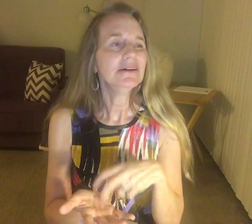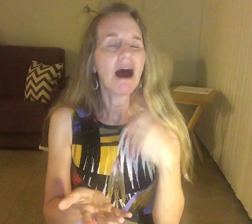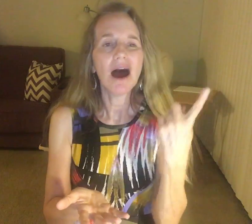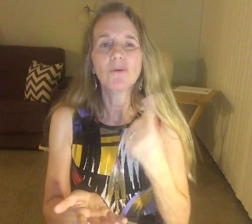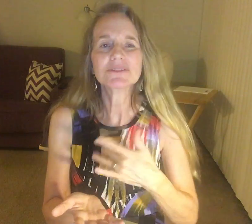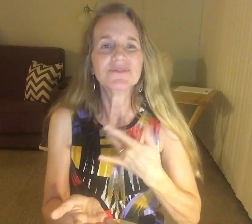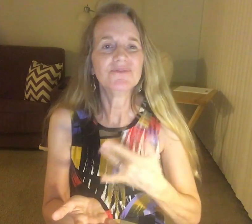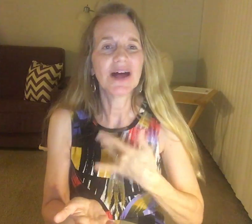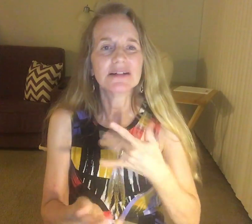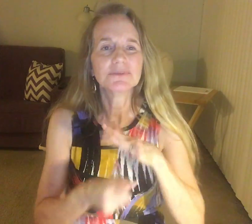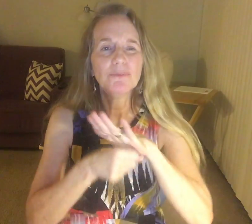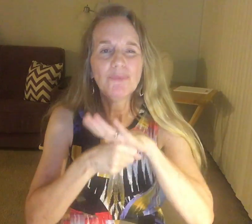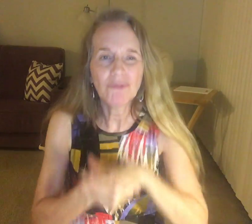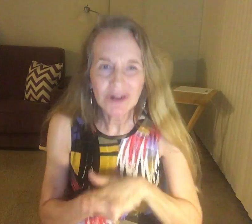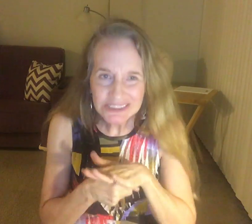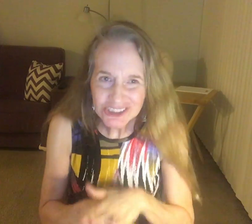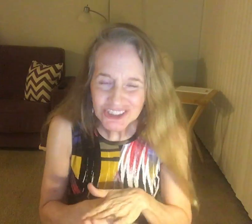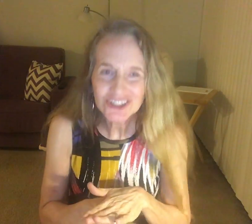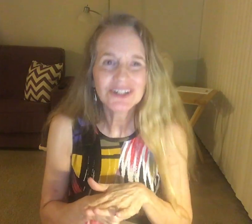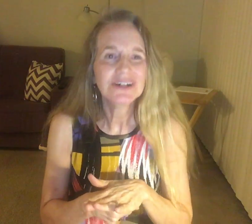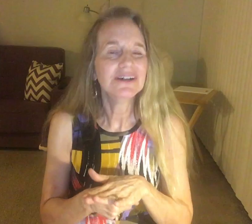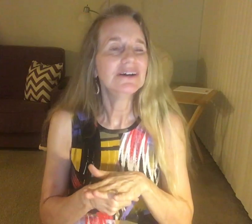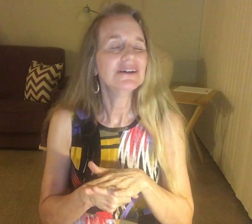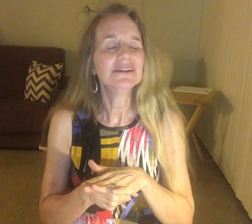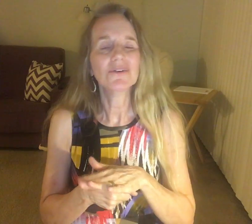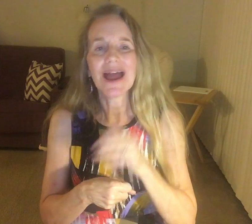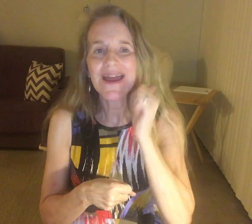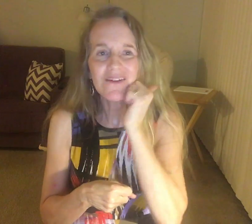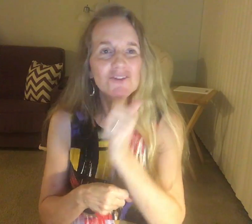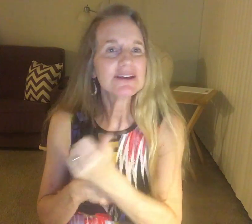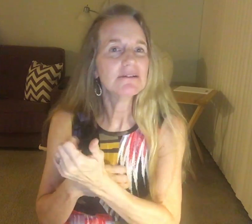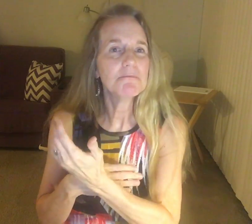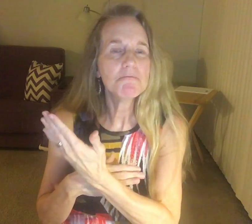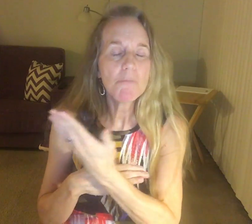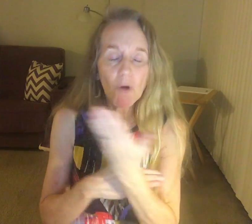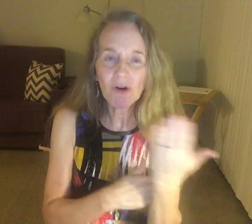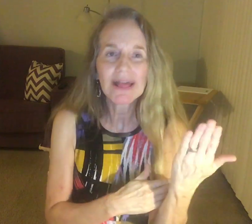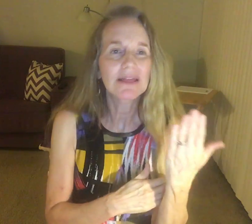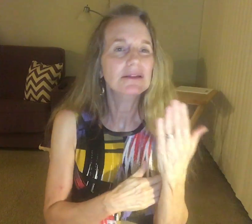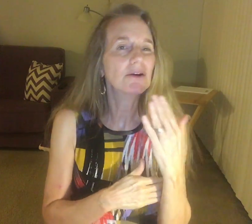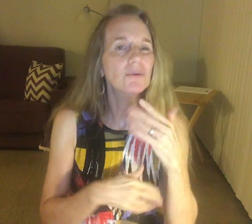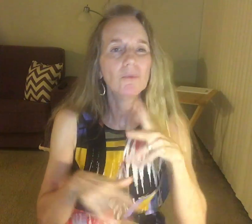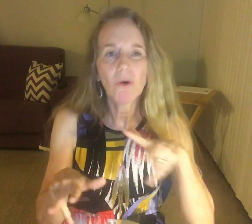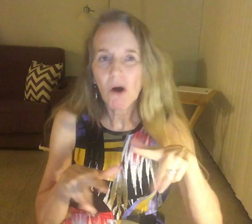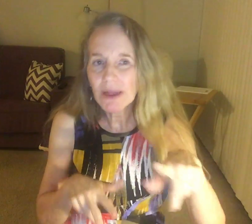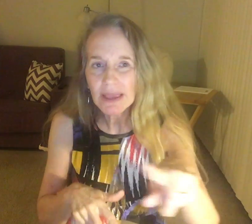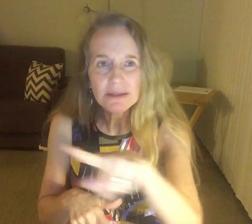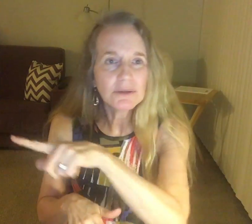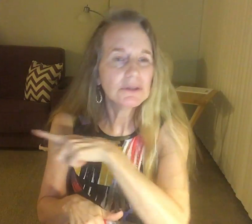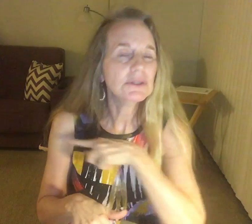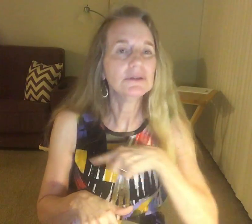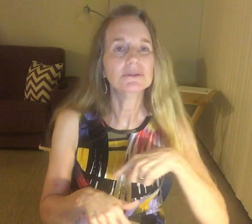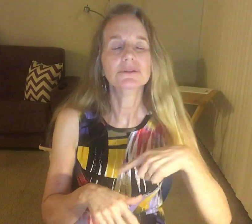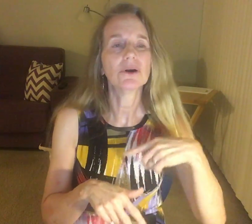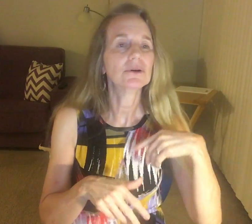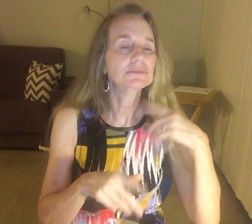I was back closer, the avid morning of walking, you know,